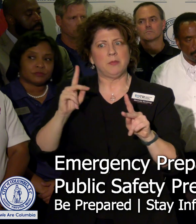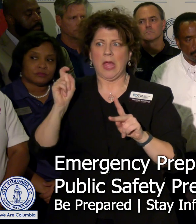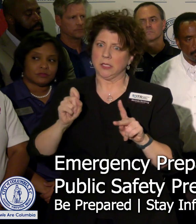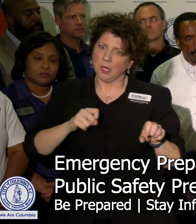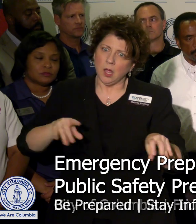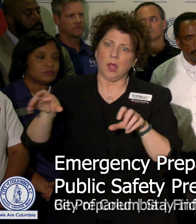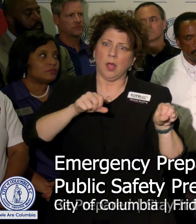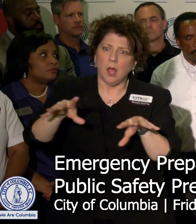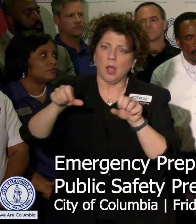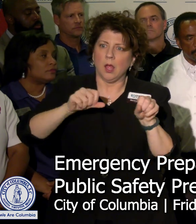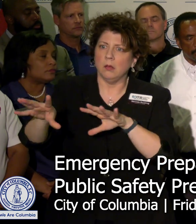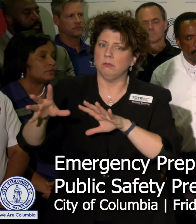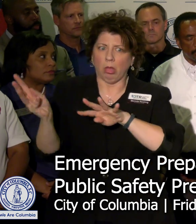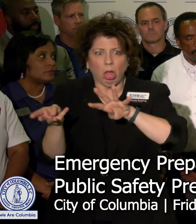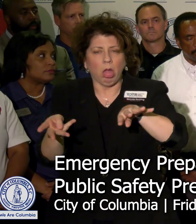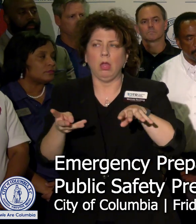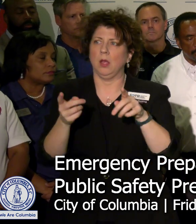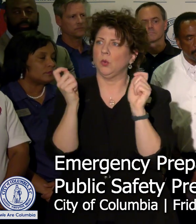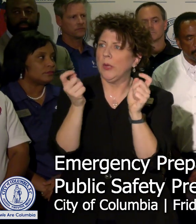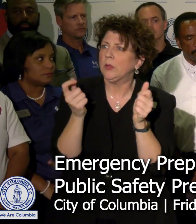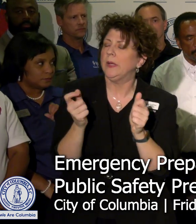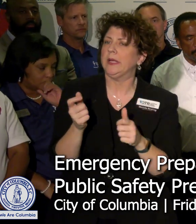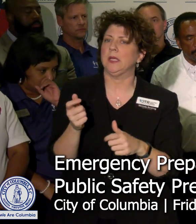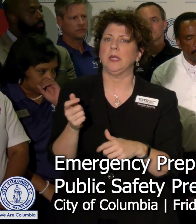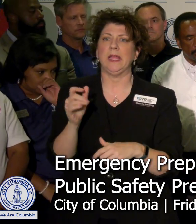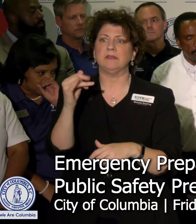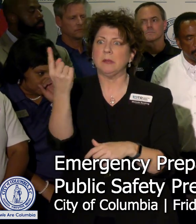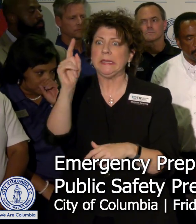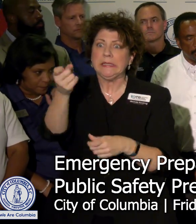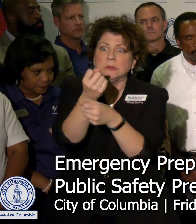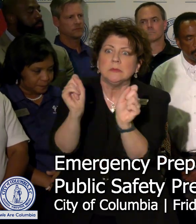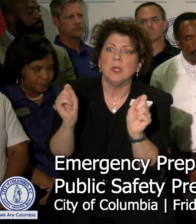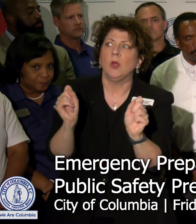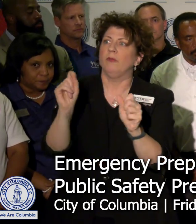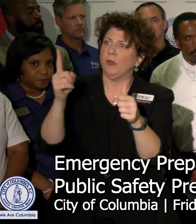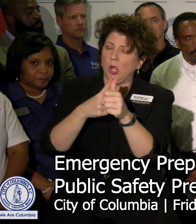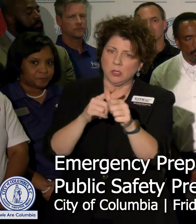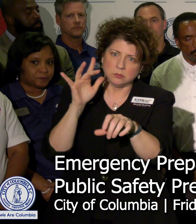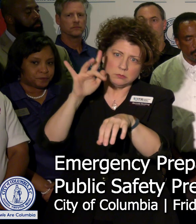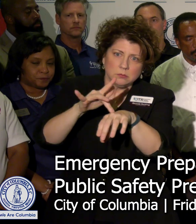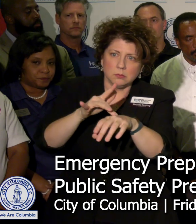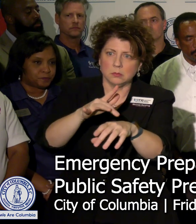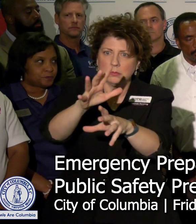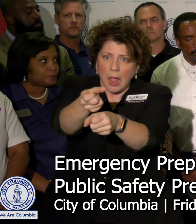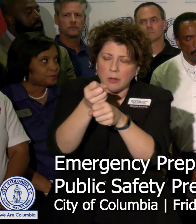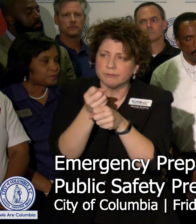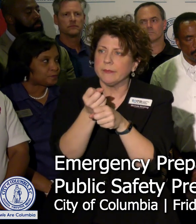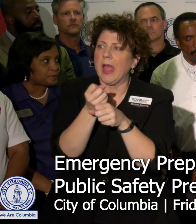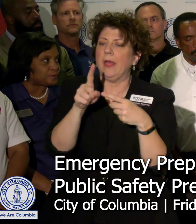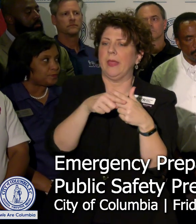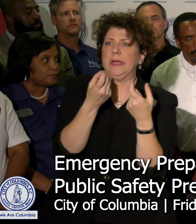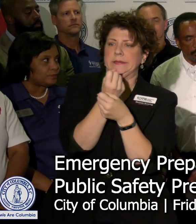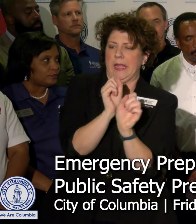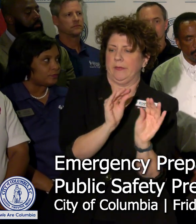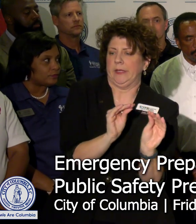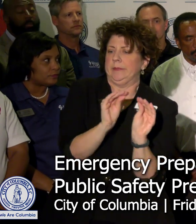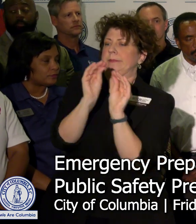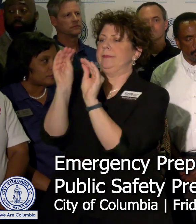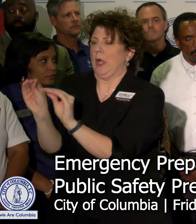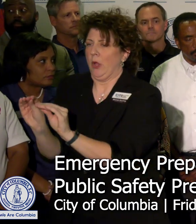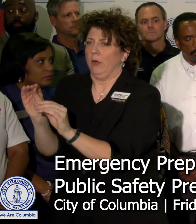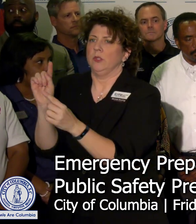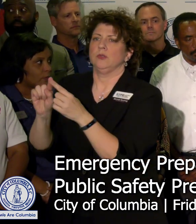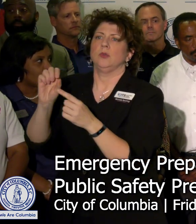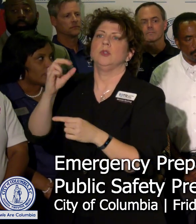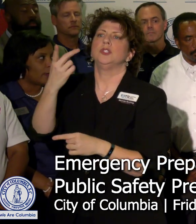If there's a high water issue or rescue issue, get them moved and then get them safely moved to the shelters that the